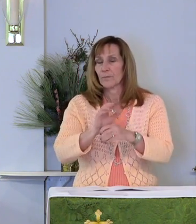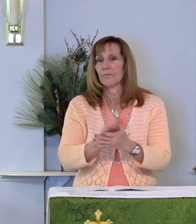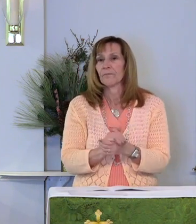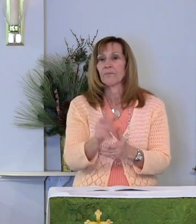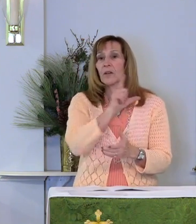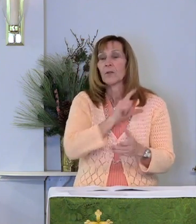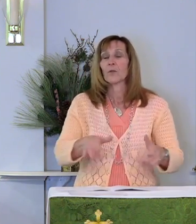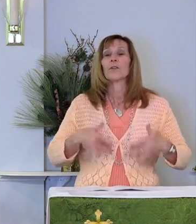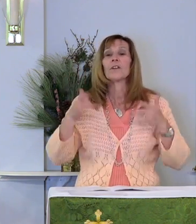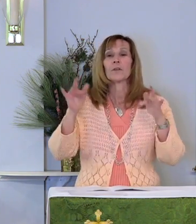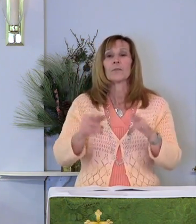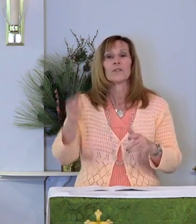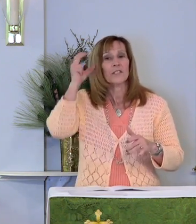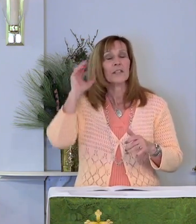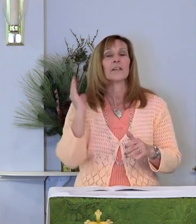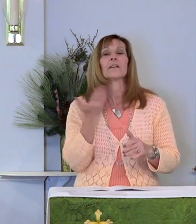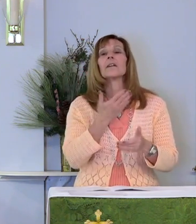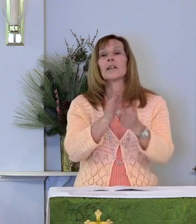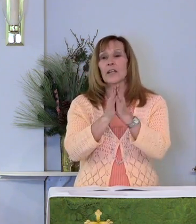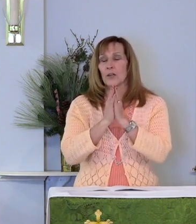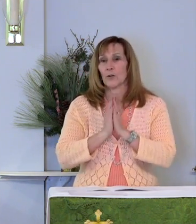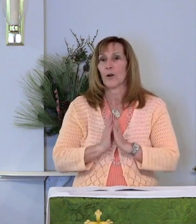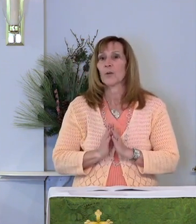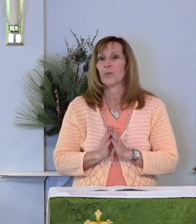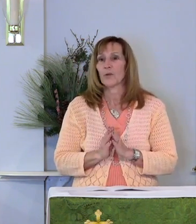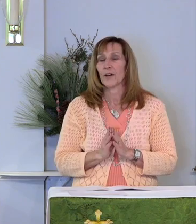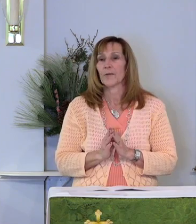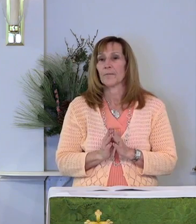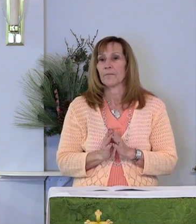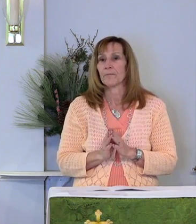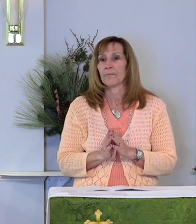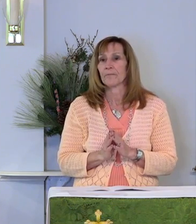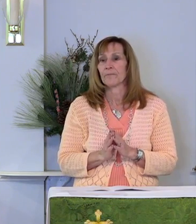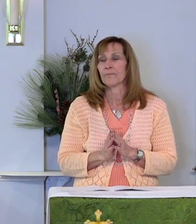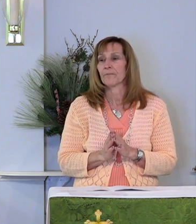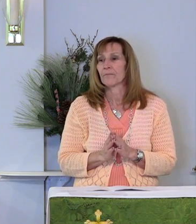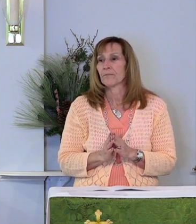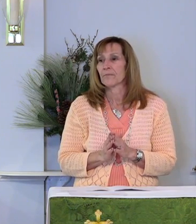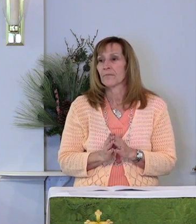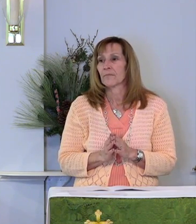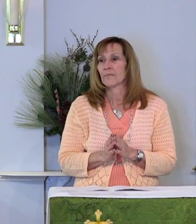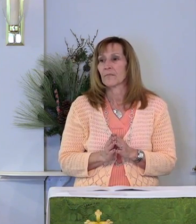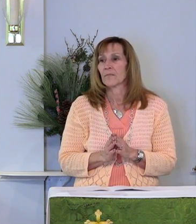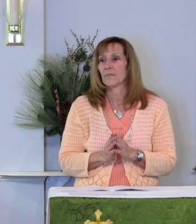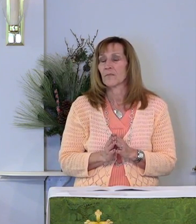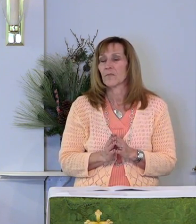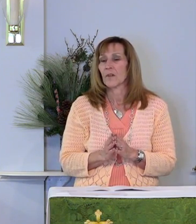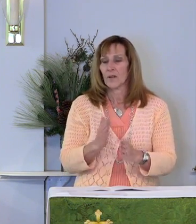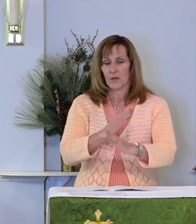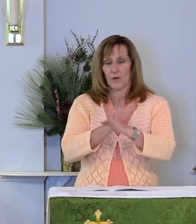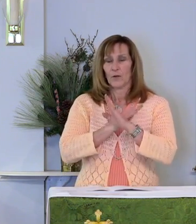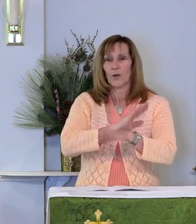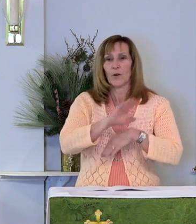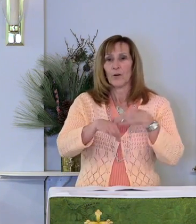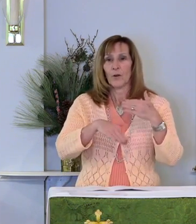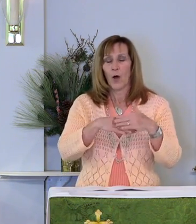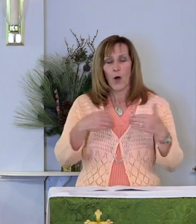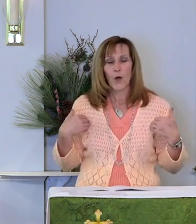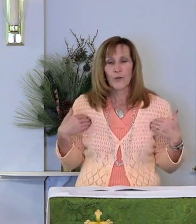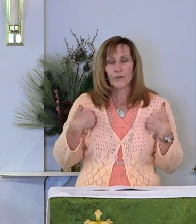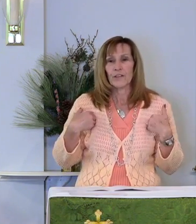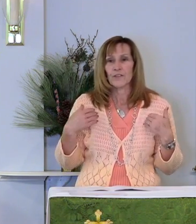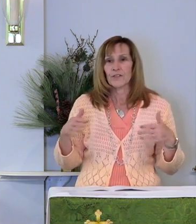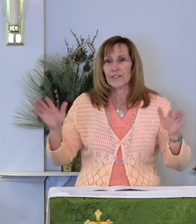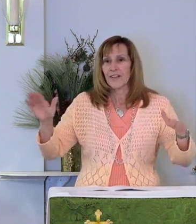Lord, in your mercy, hear our prayer. guard all creatures that